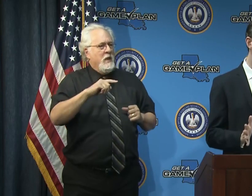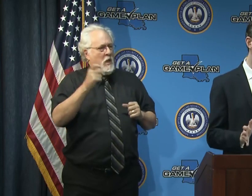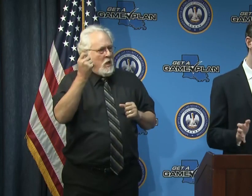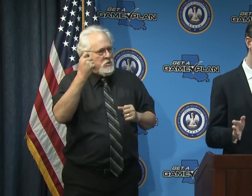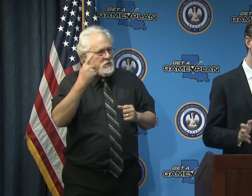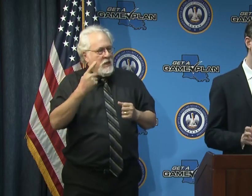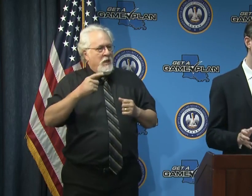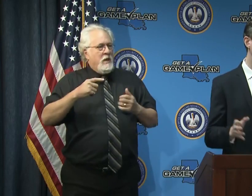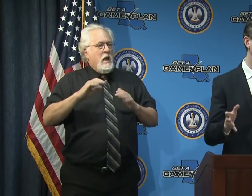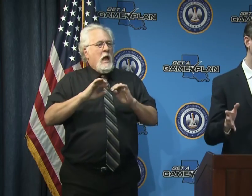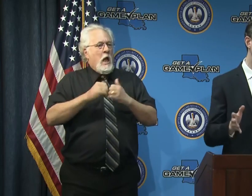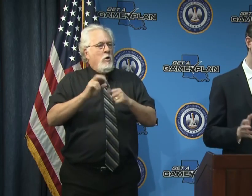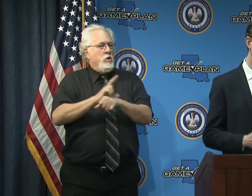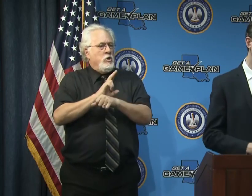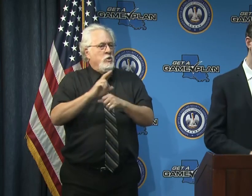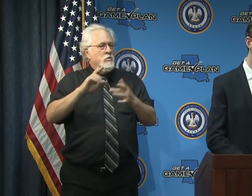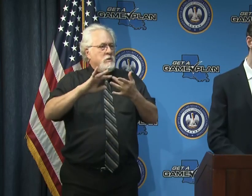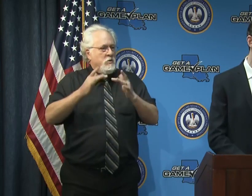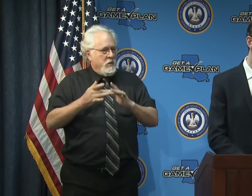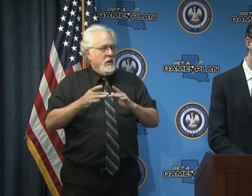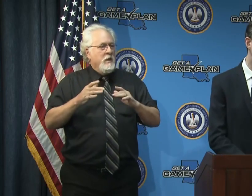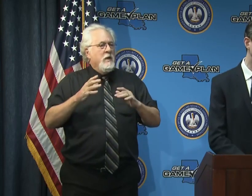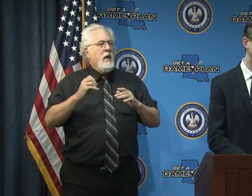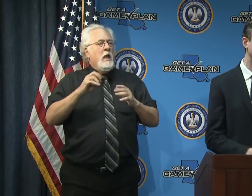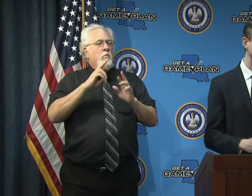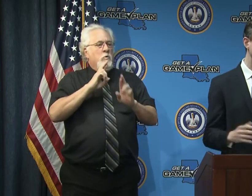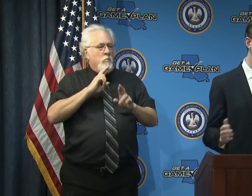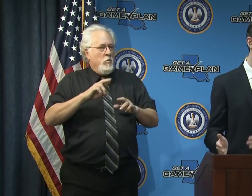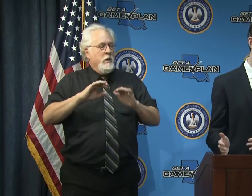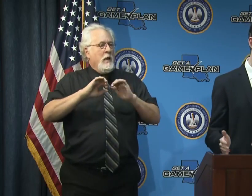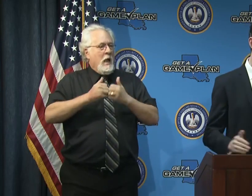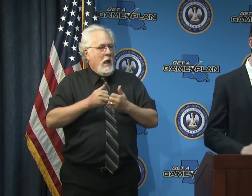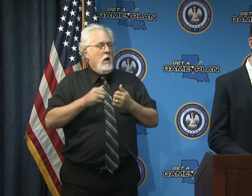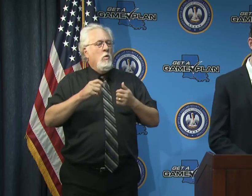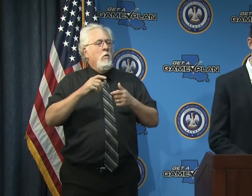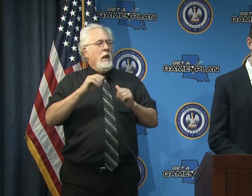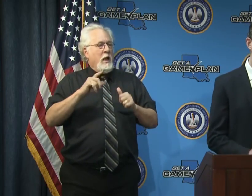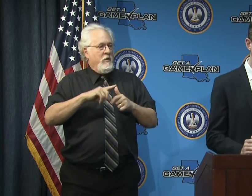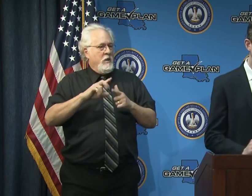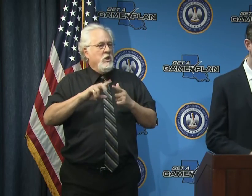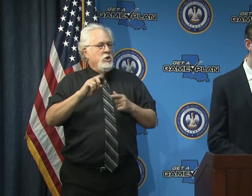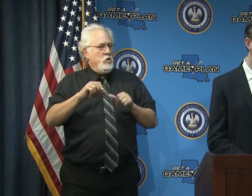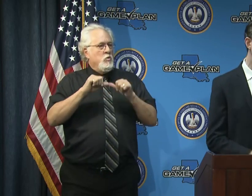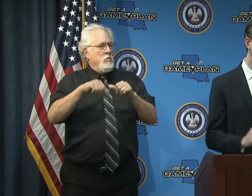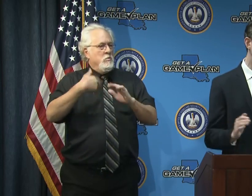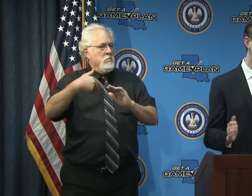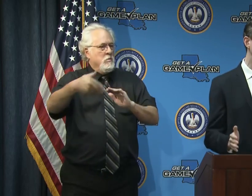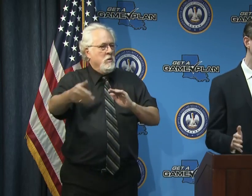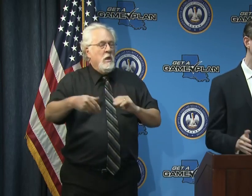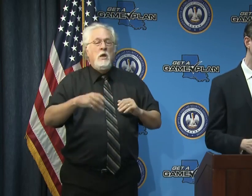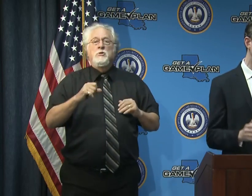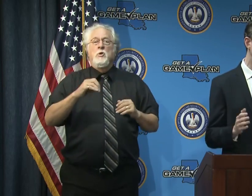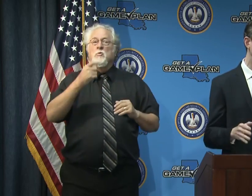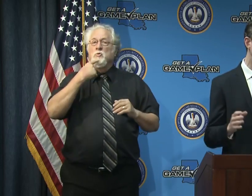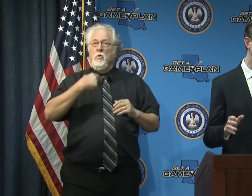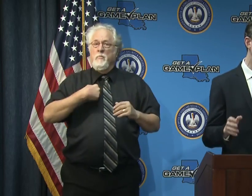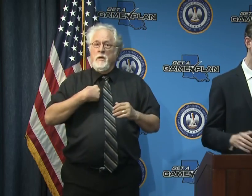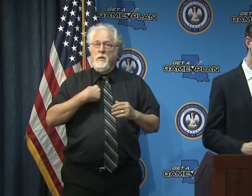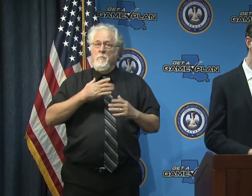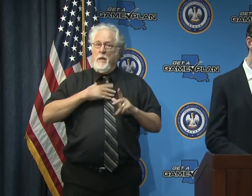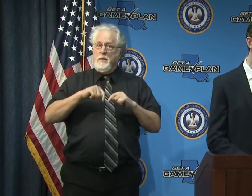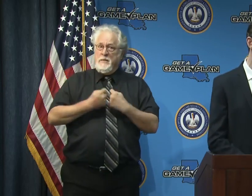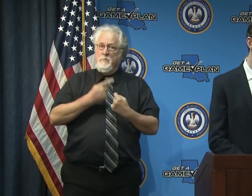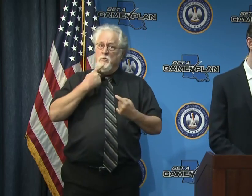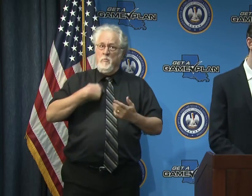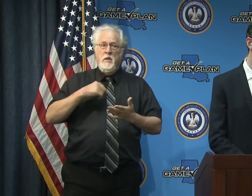understanding of the platform for reporting and then were able to do that consistently so my uh the team is telling us that over the next two weeks we'll continue to see